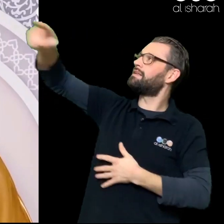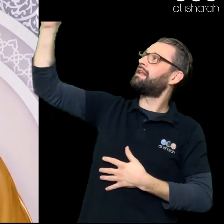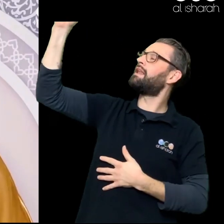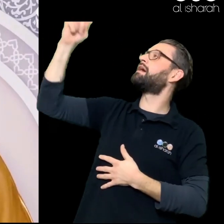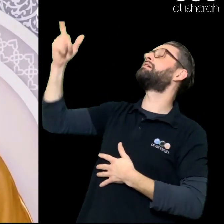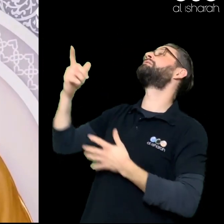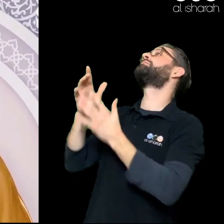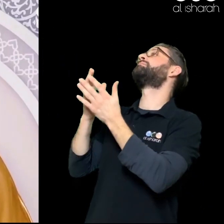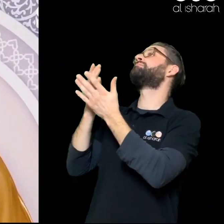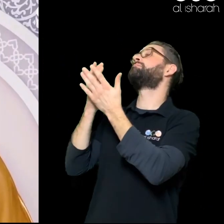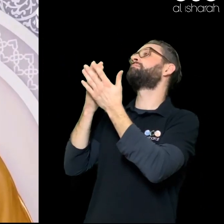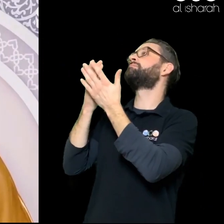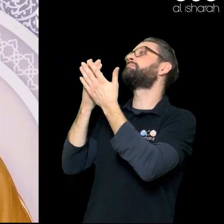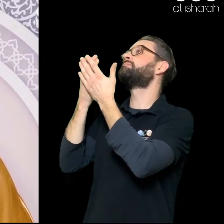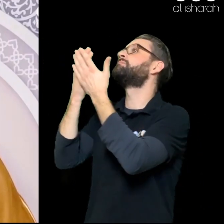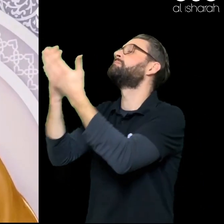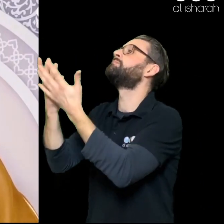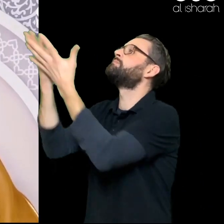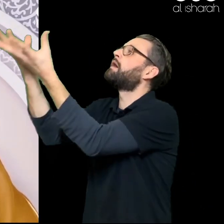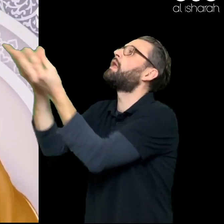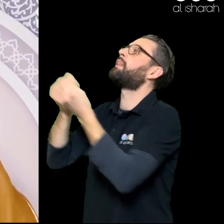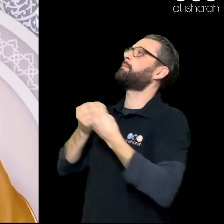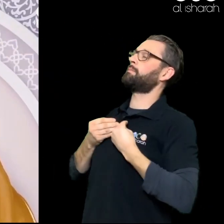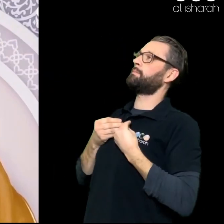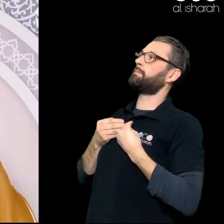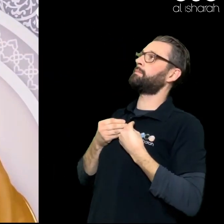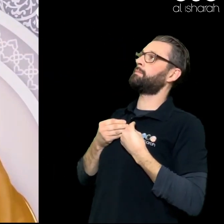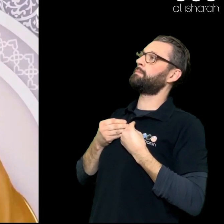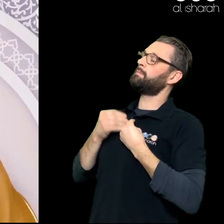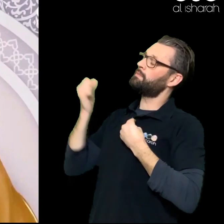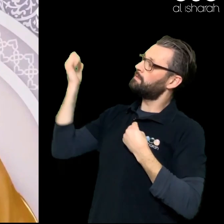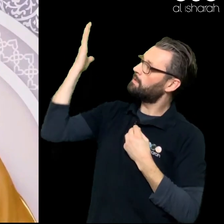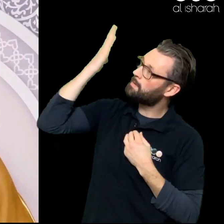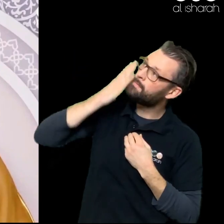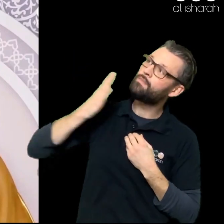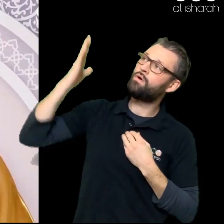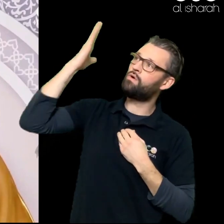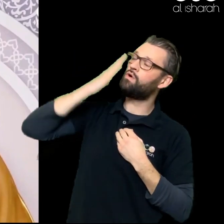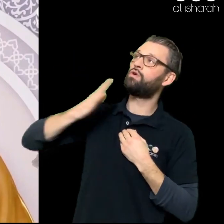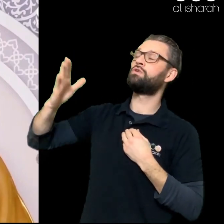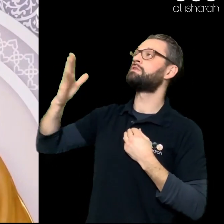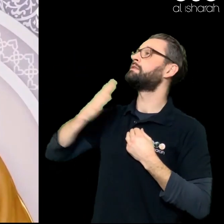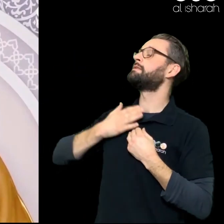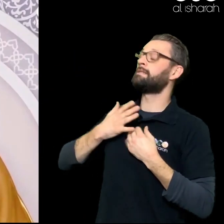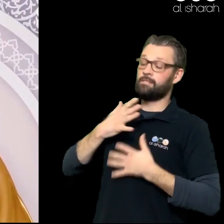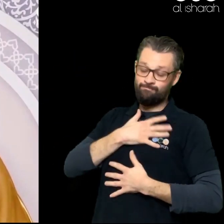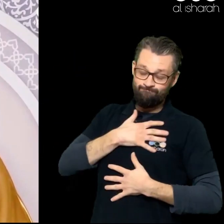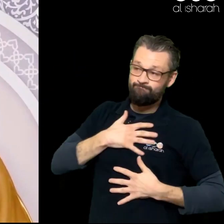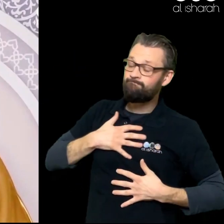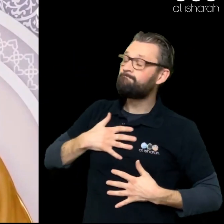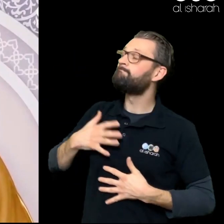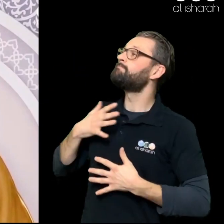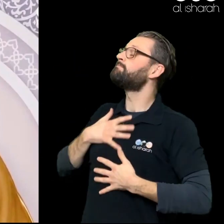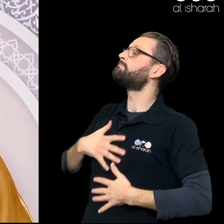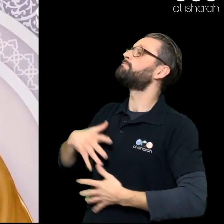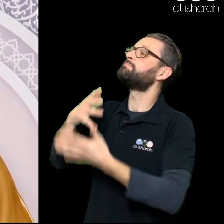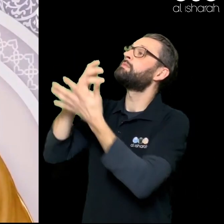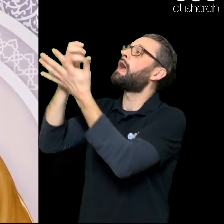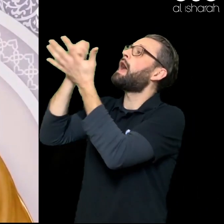Make good for us All our affairs And don't leave